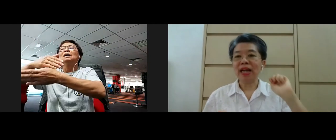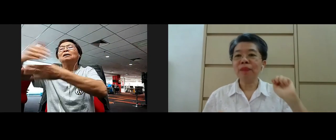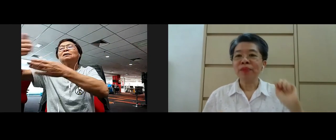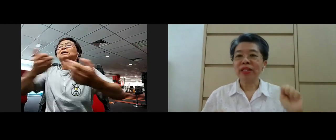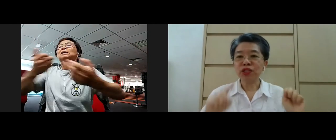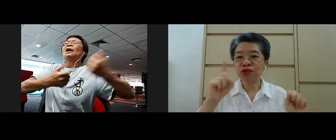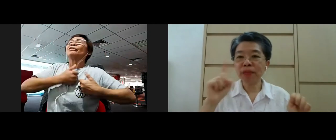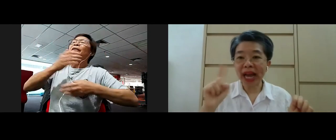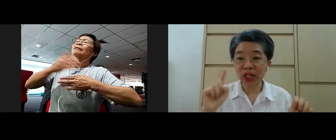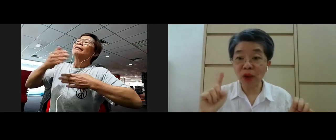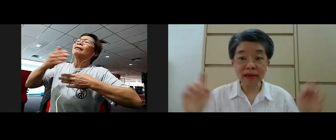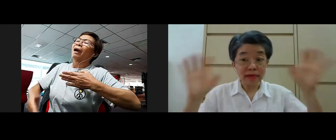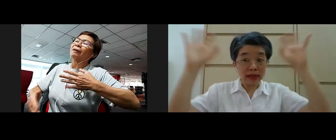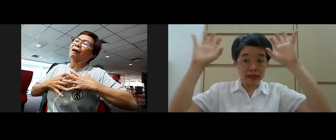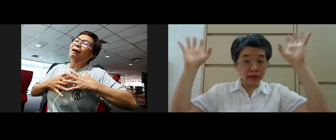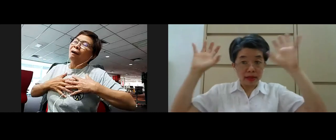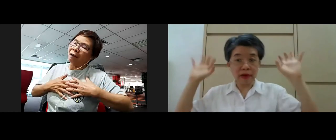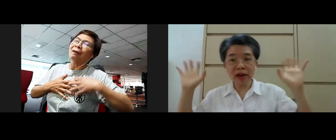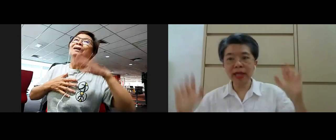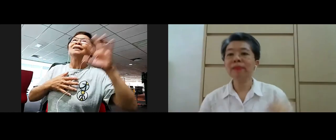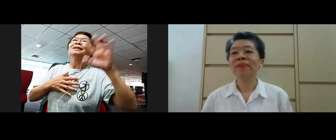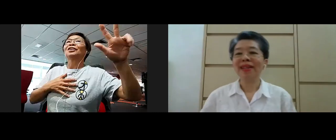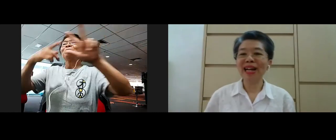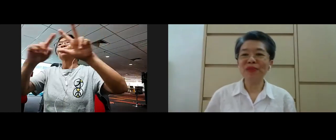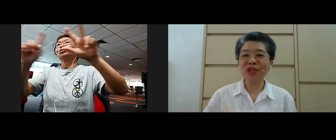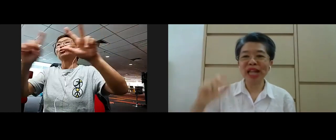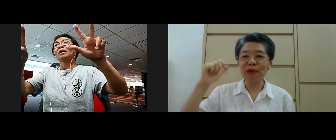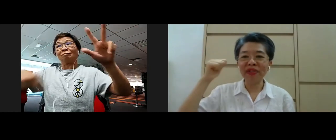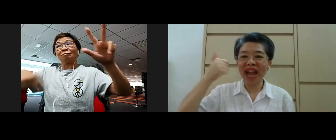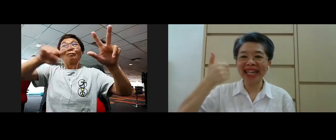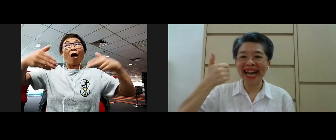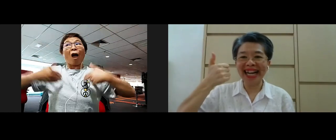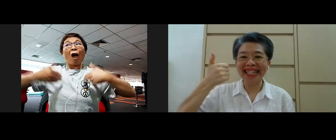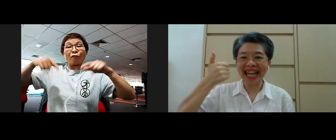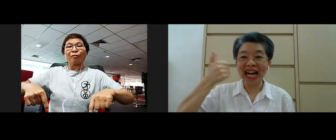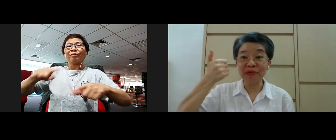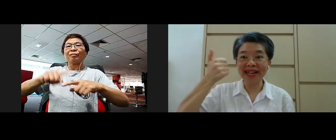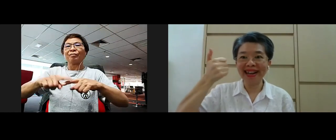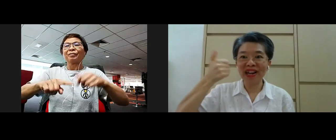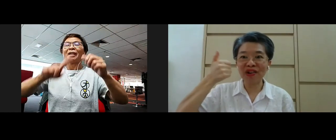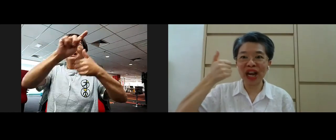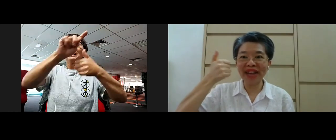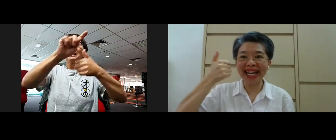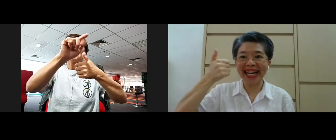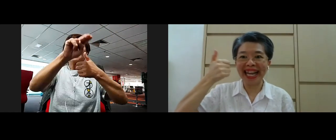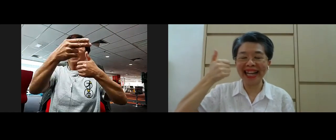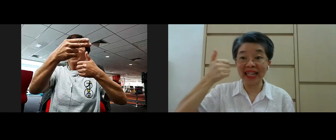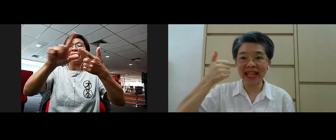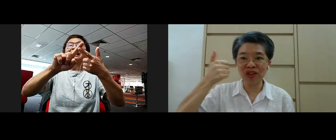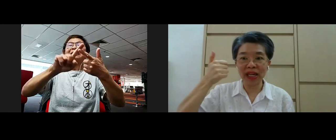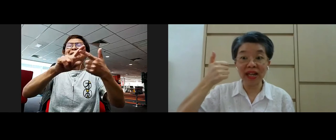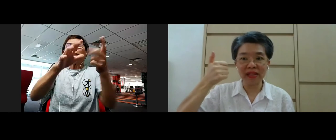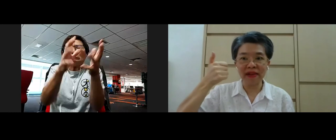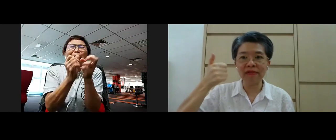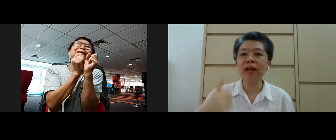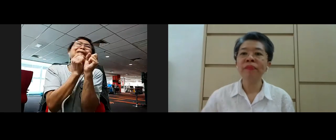yeah the three plus one is around yeah which is our tanha yeah our craving clinging and